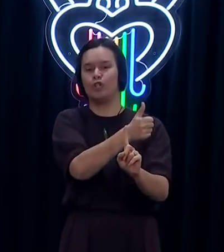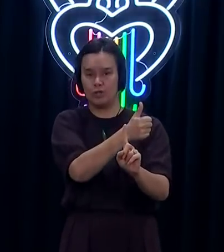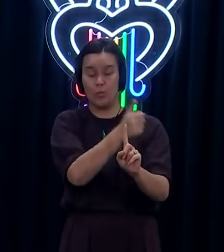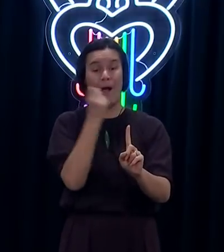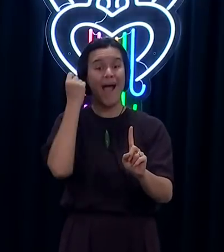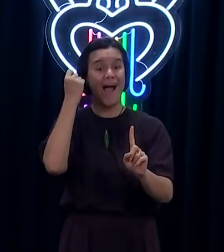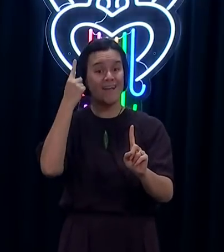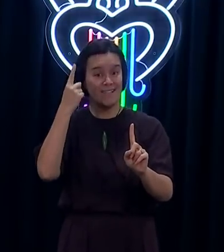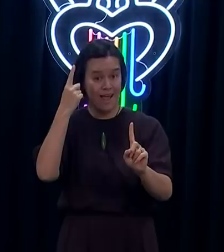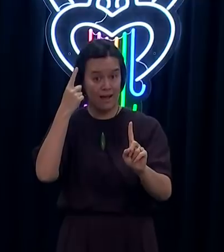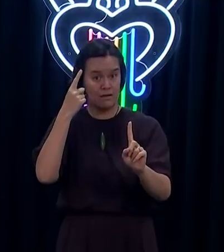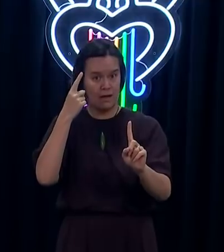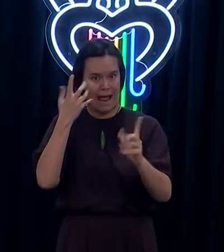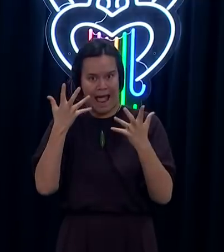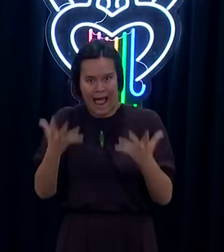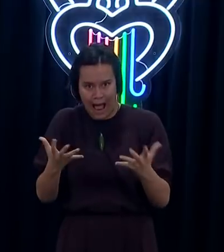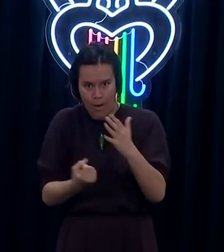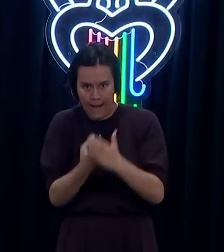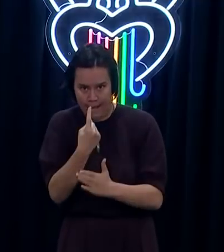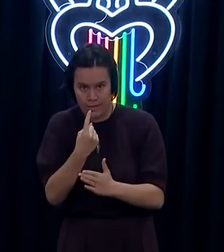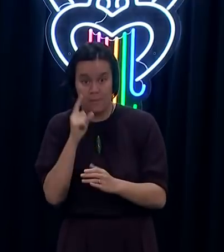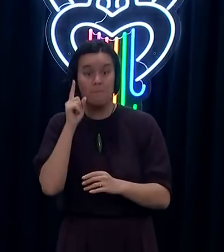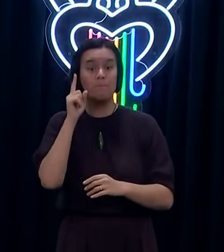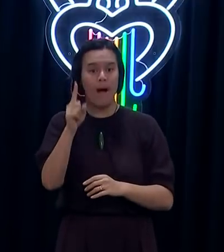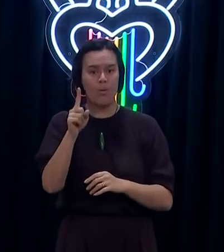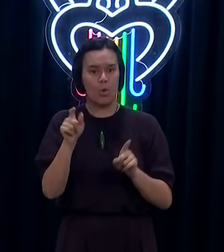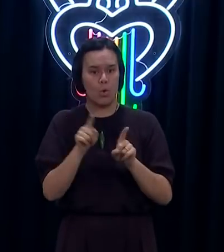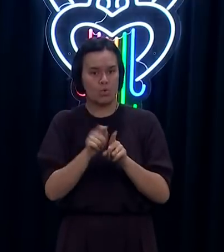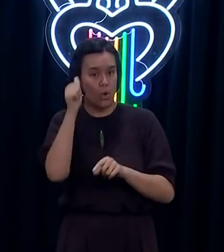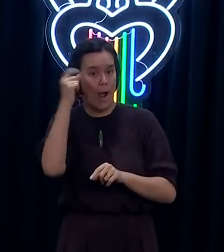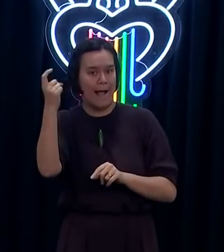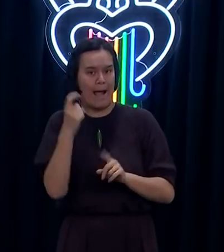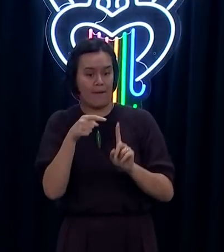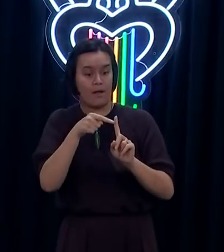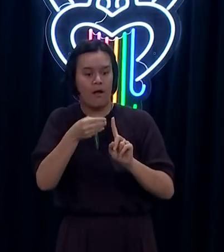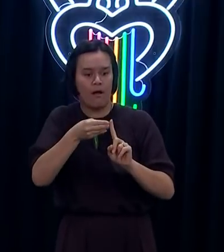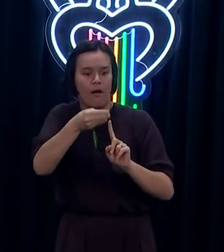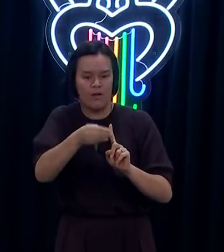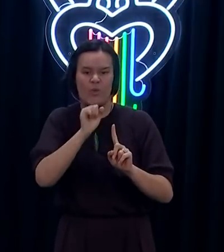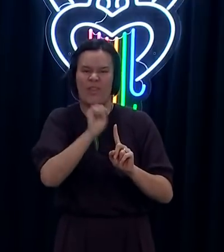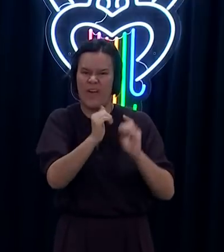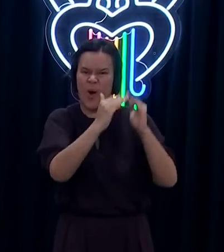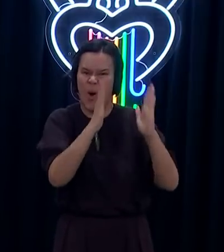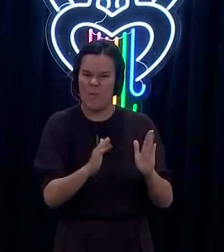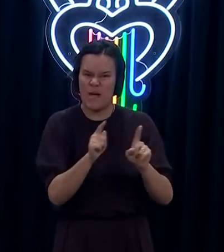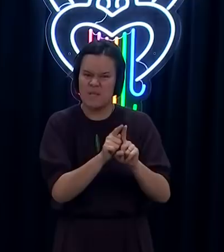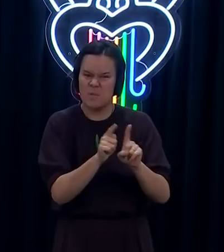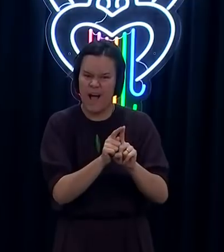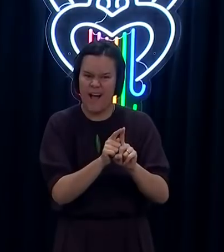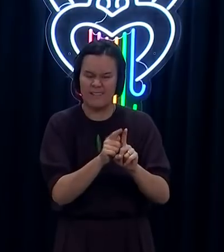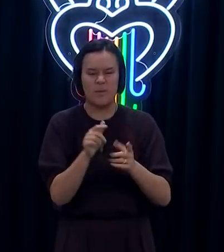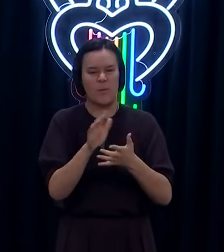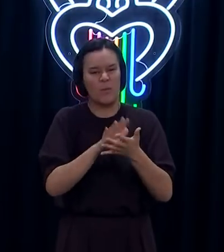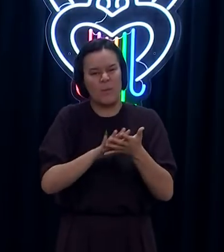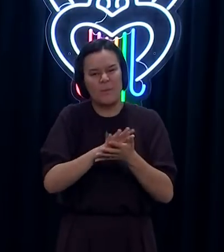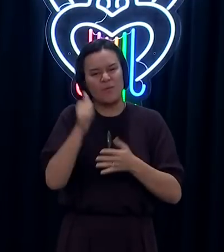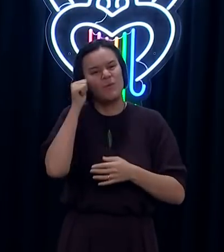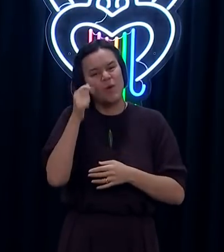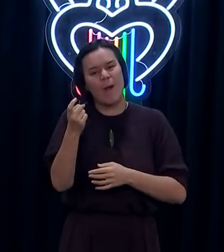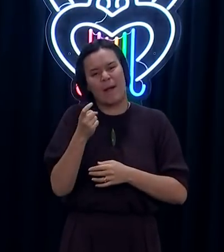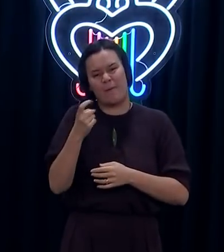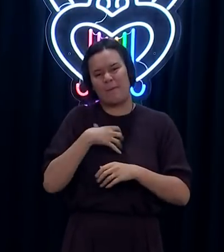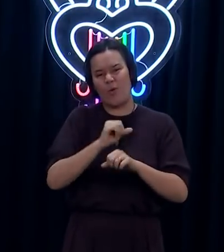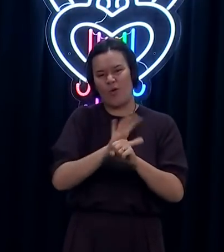the towel produced by Delta is long and it is tough, and people will have seen that in our case numbers.